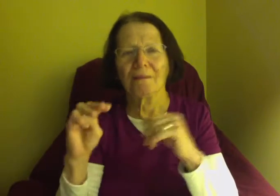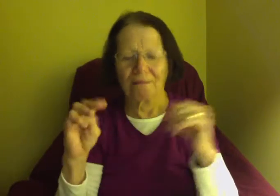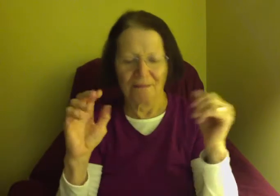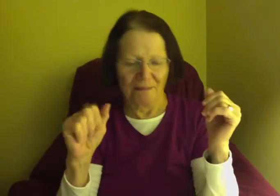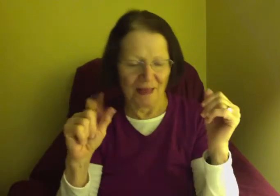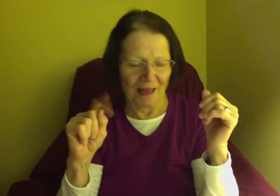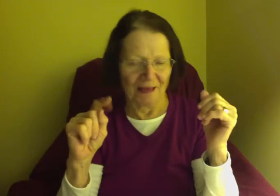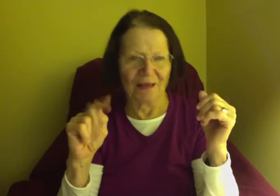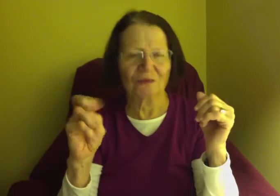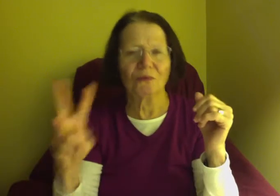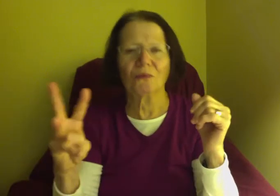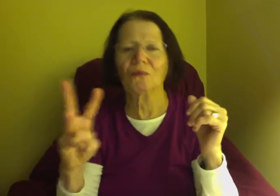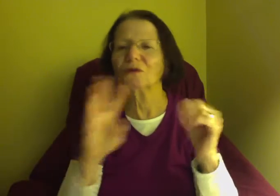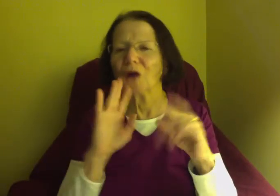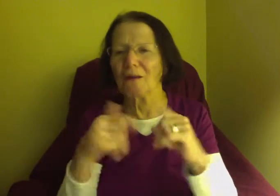e names a